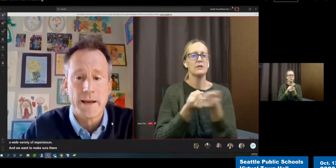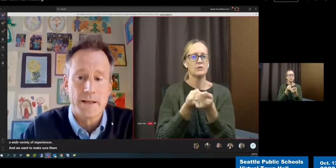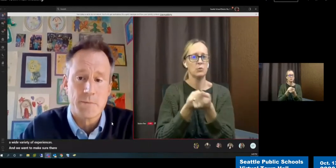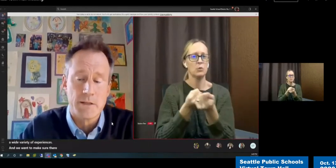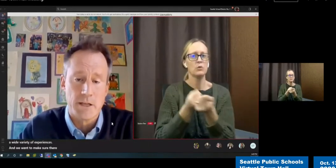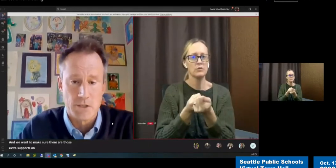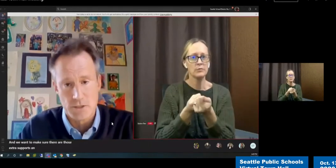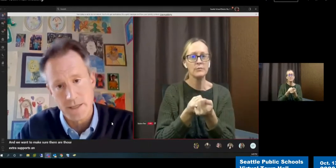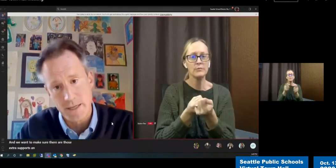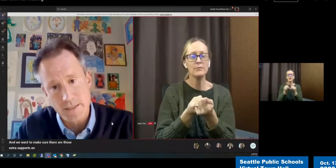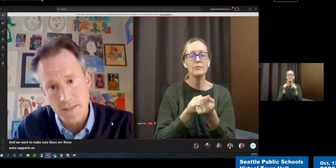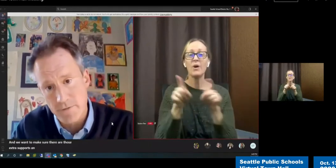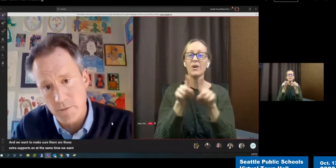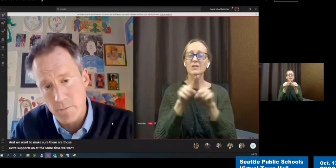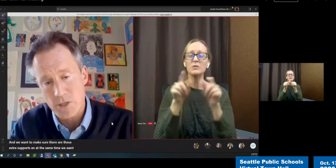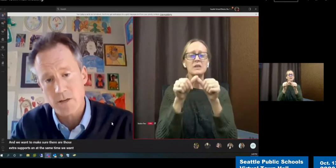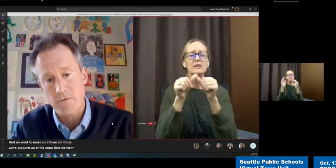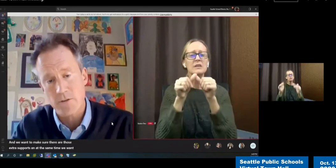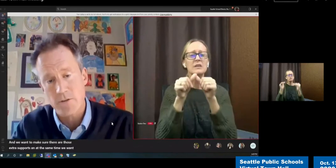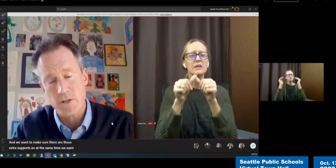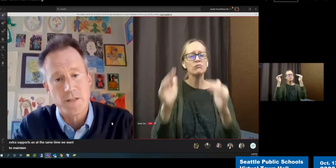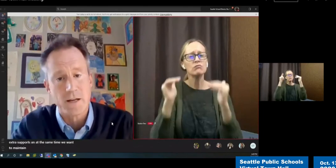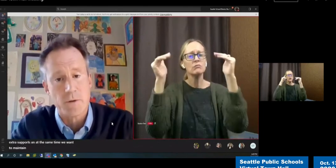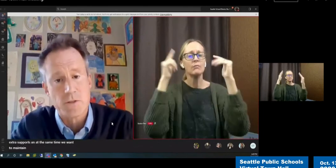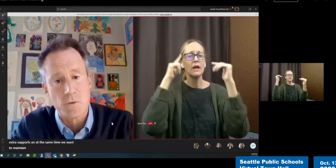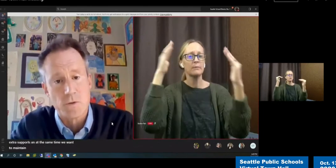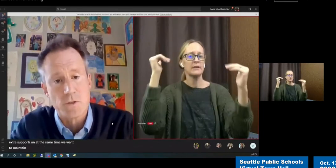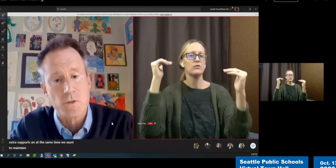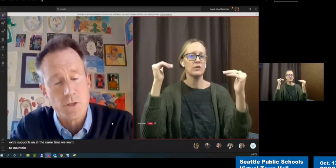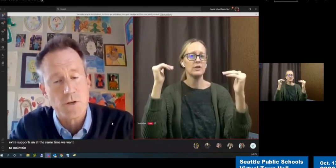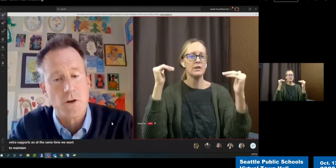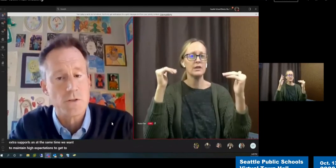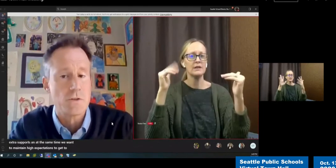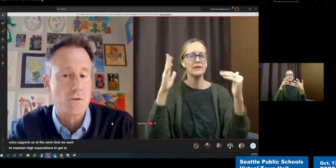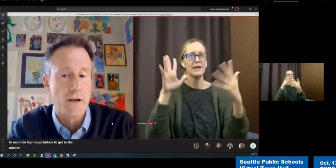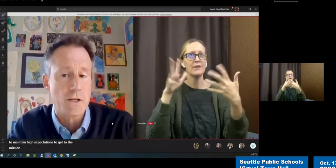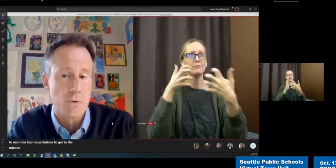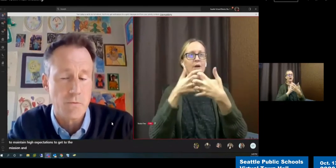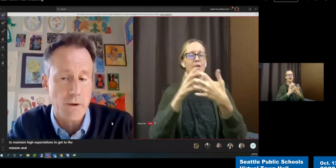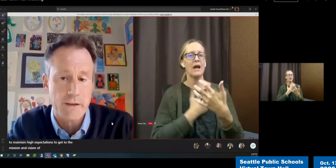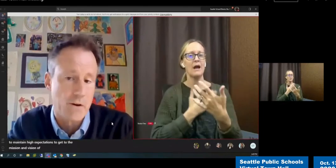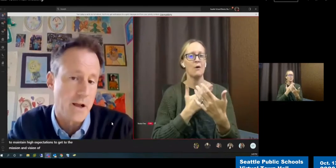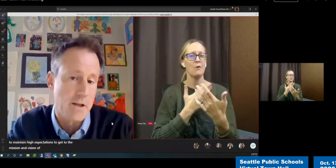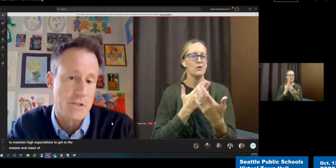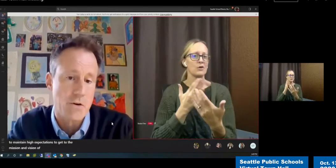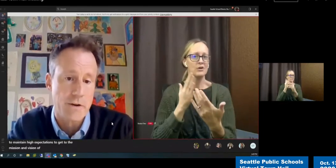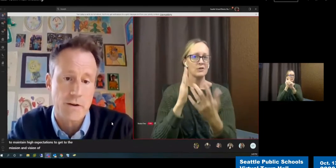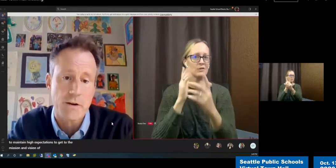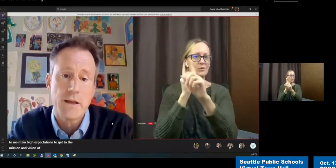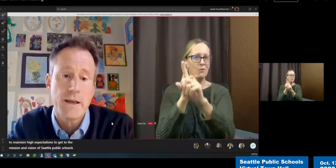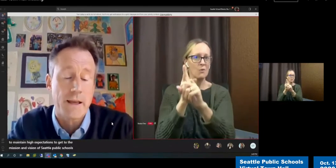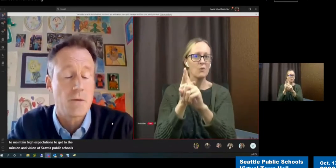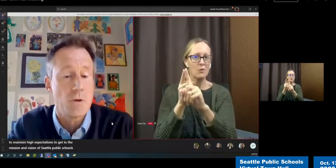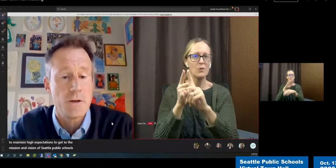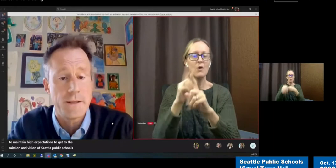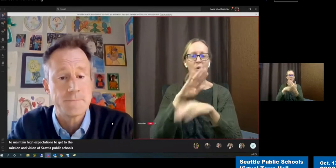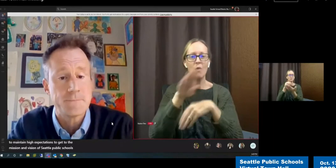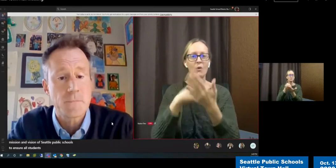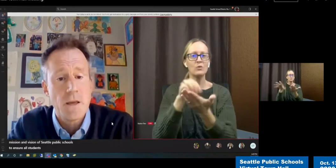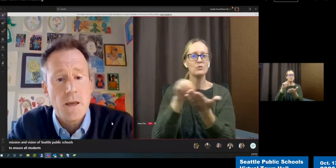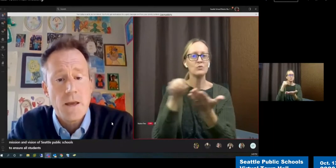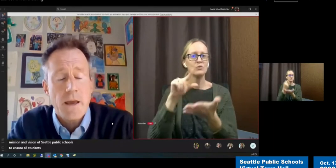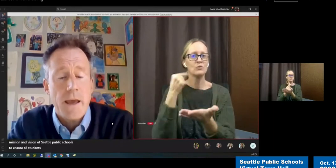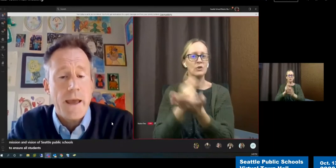high expectations to get to the mission and vision of Seattle Public Schools to ensure all students graduate ready for college, career and community.